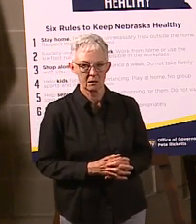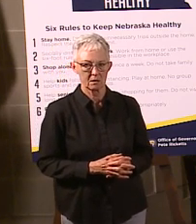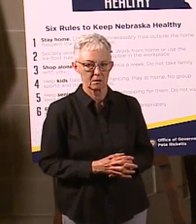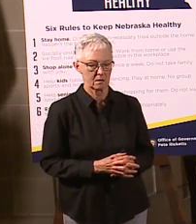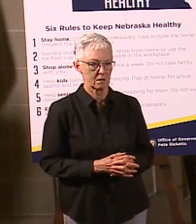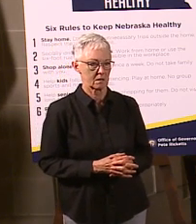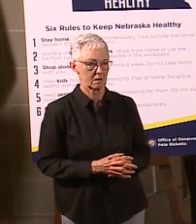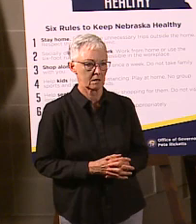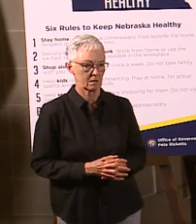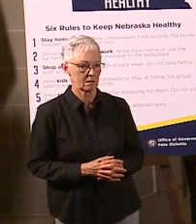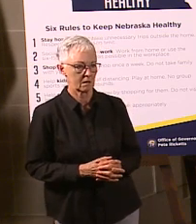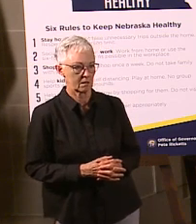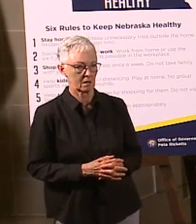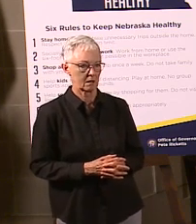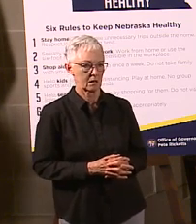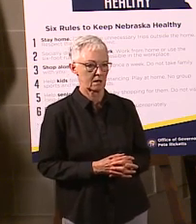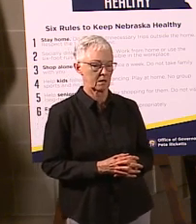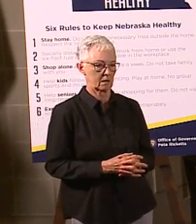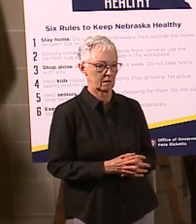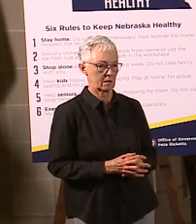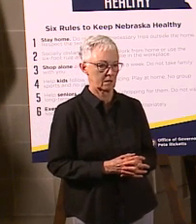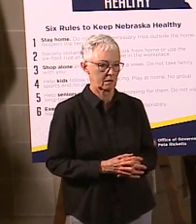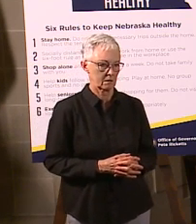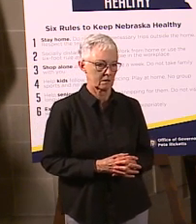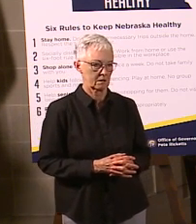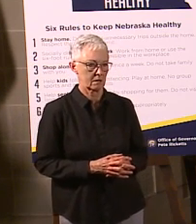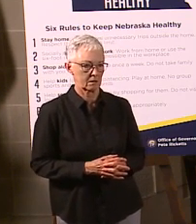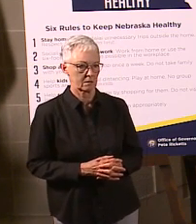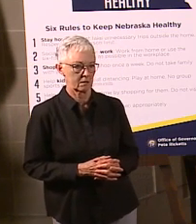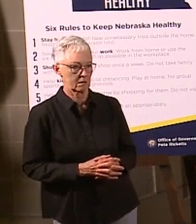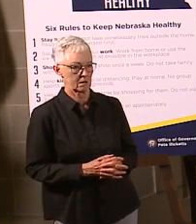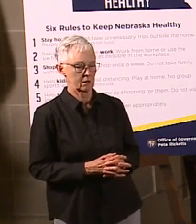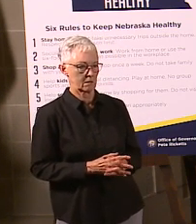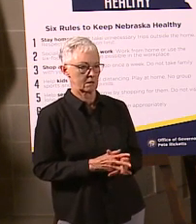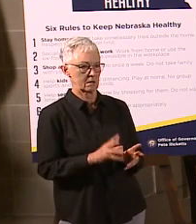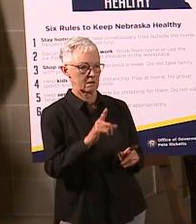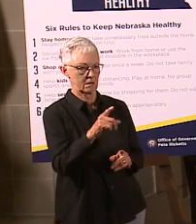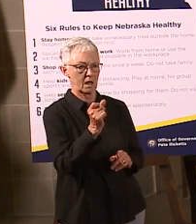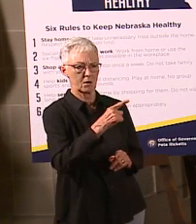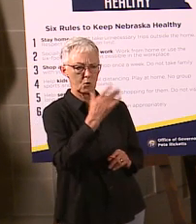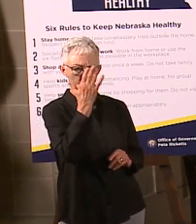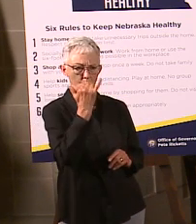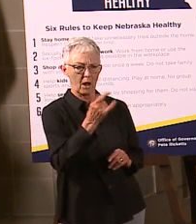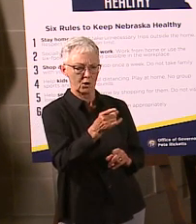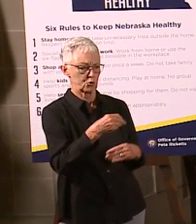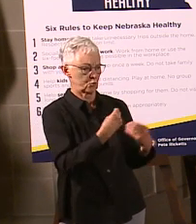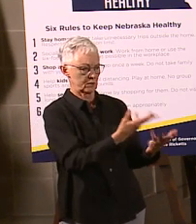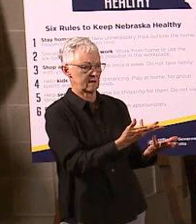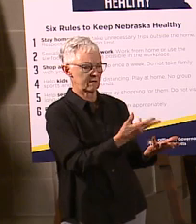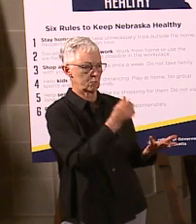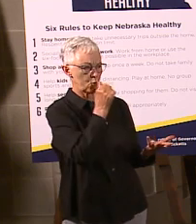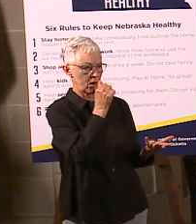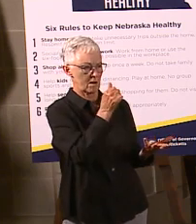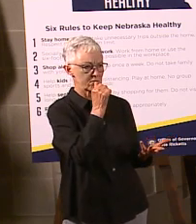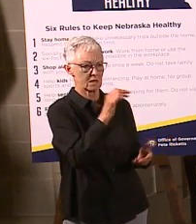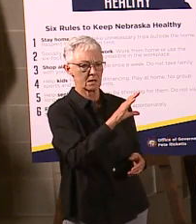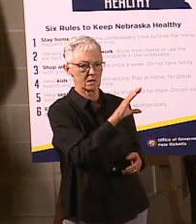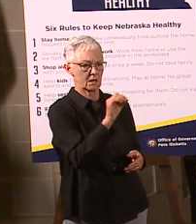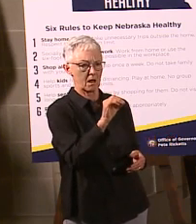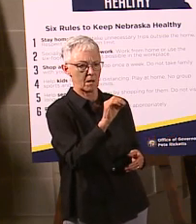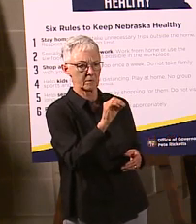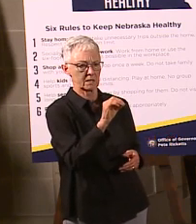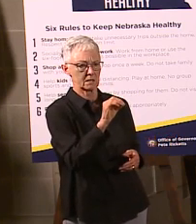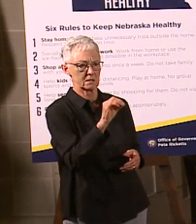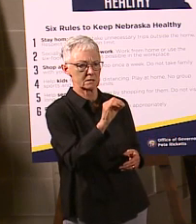Why do you, why are you giving private companies a veto over public health data? I mean,